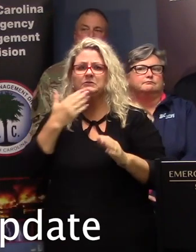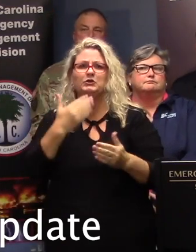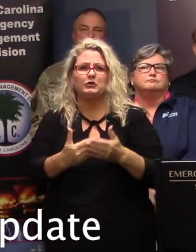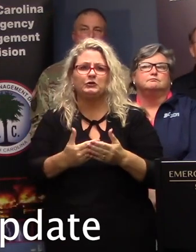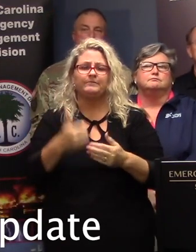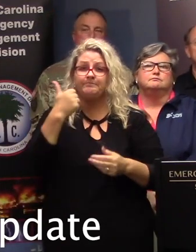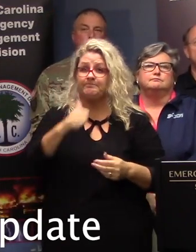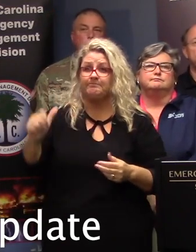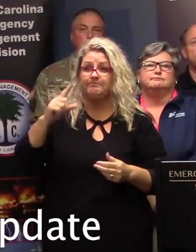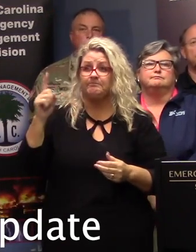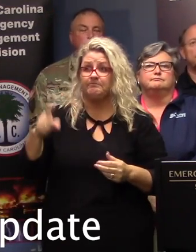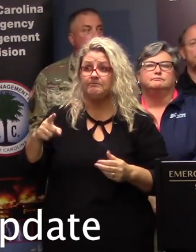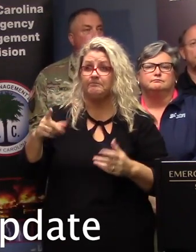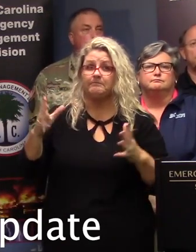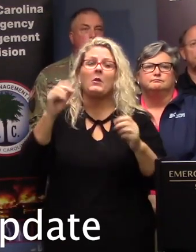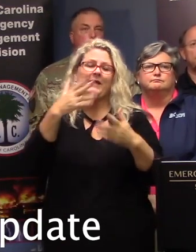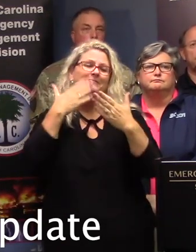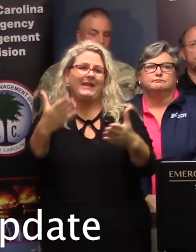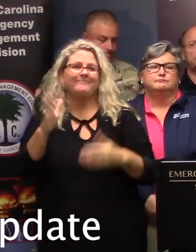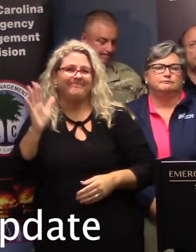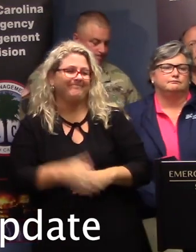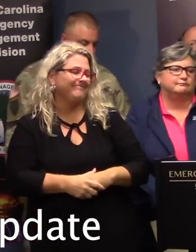Any more questions? Thank you very much.